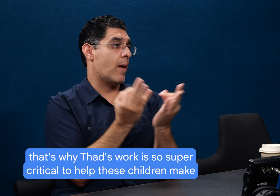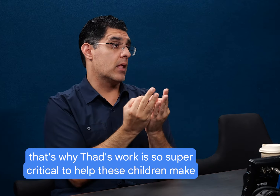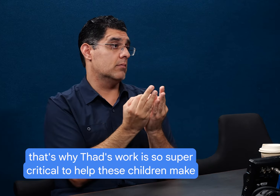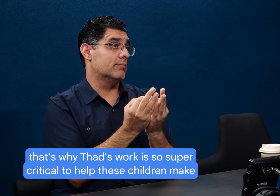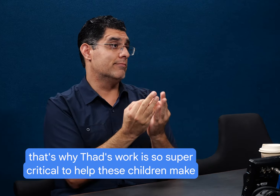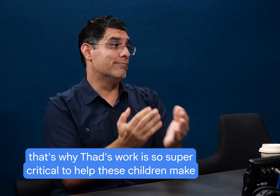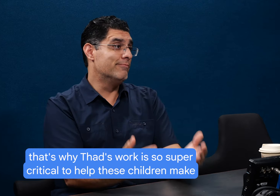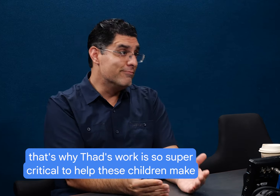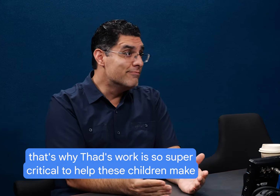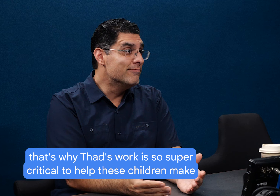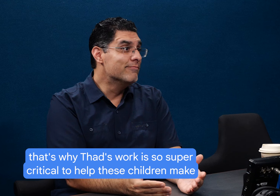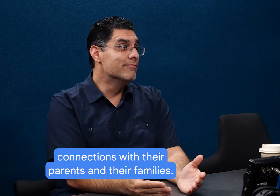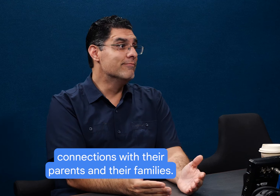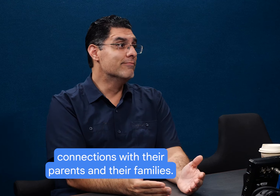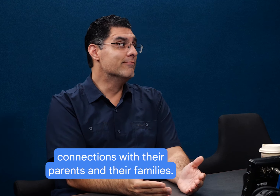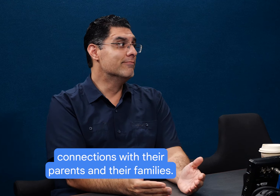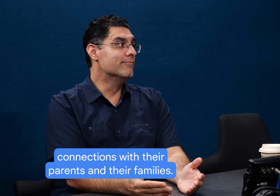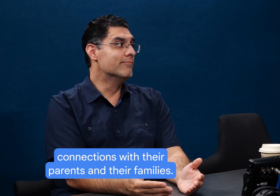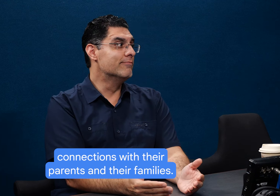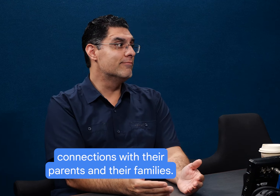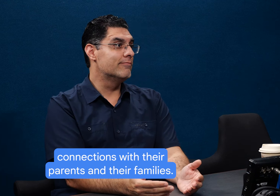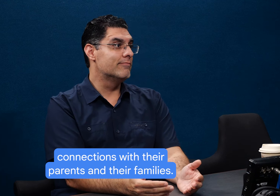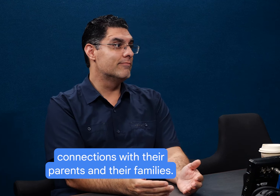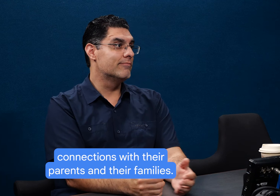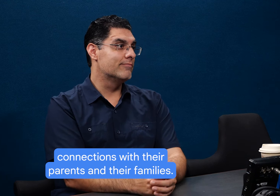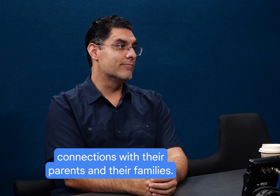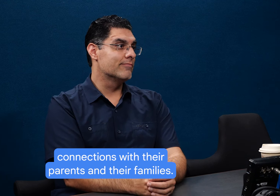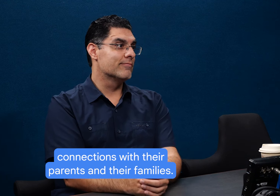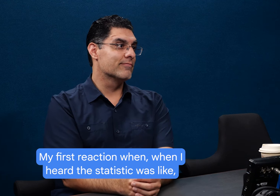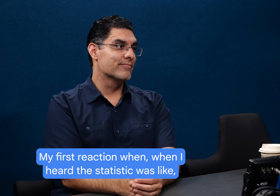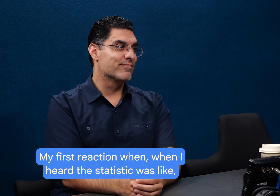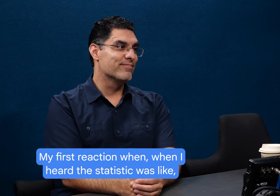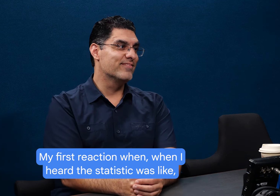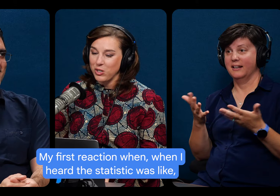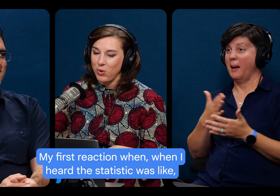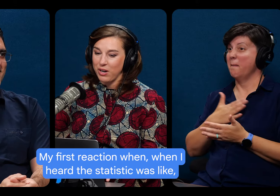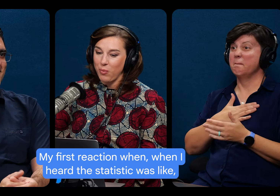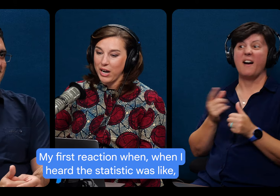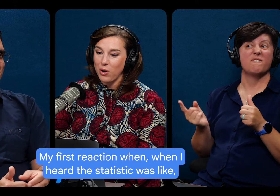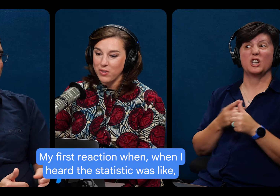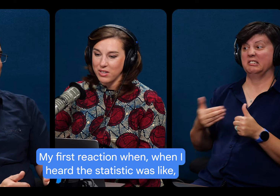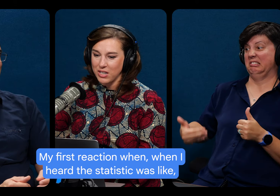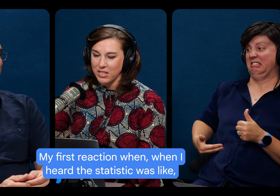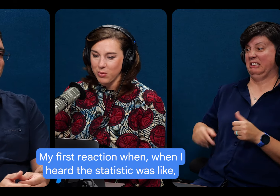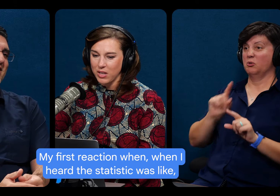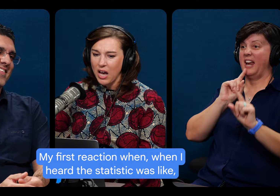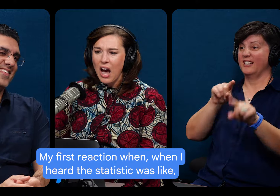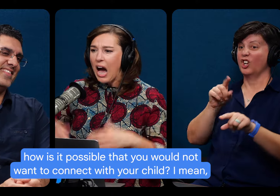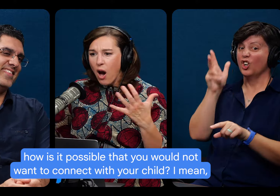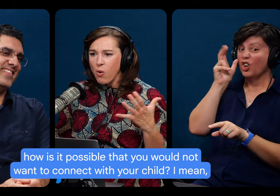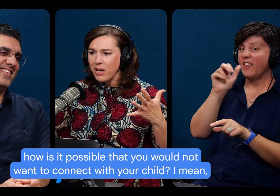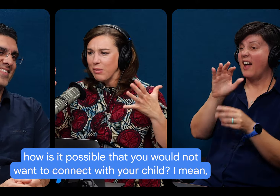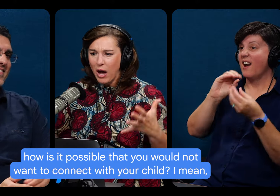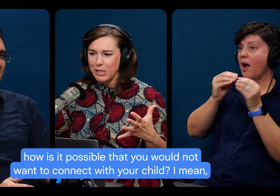critical, to help these children make connections with their parents and their families. My first reaction when I heard the statistic was like,